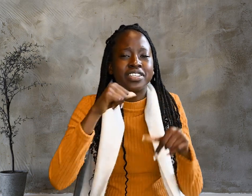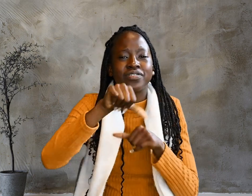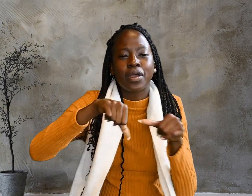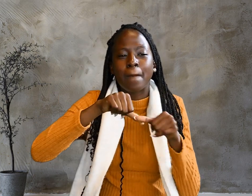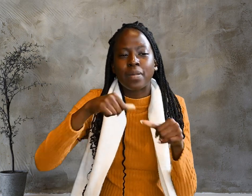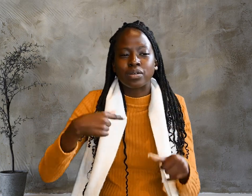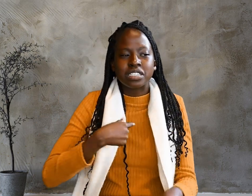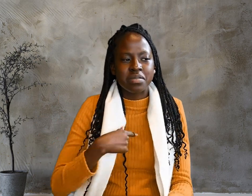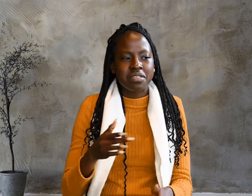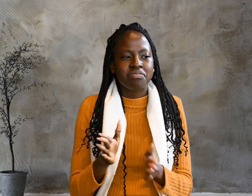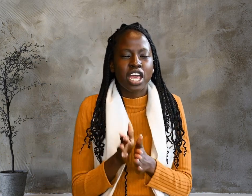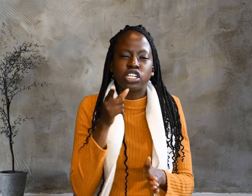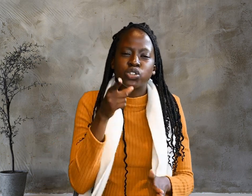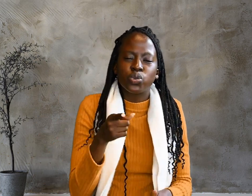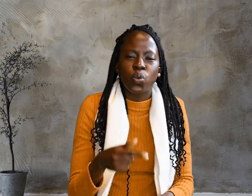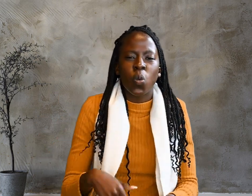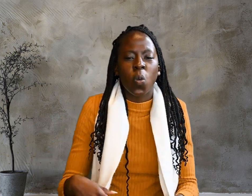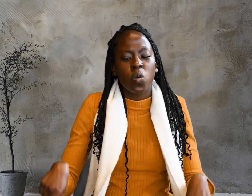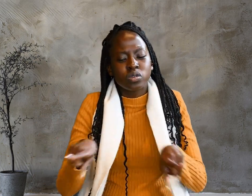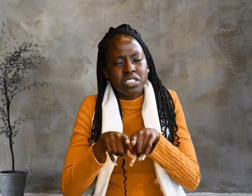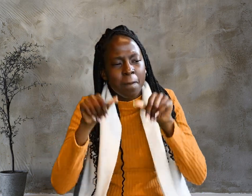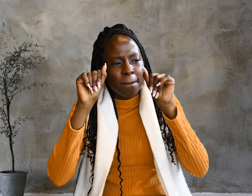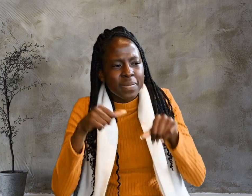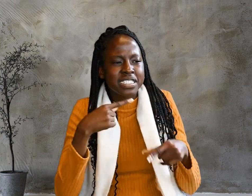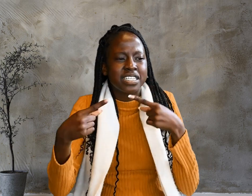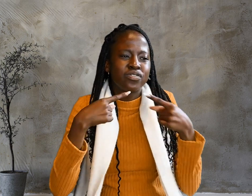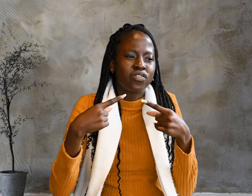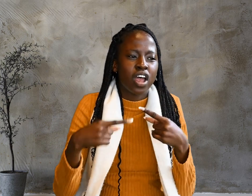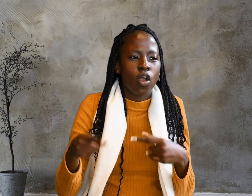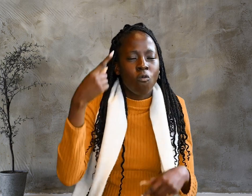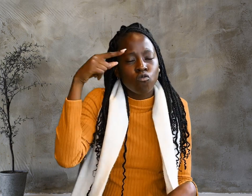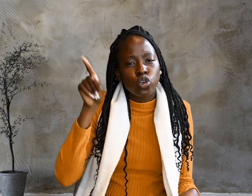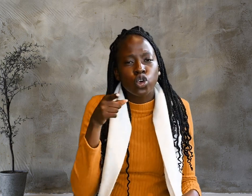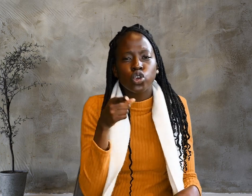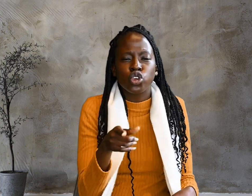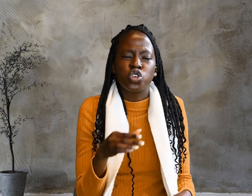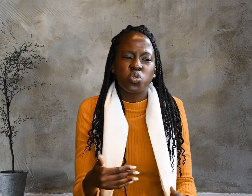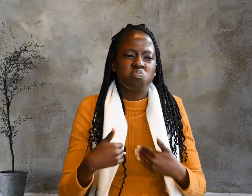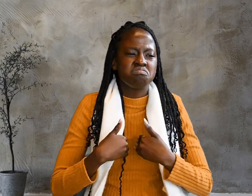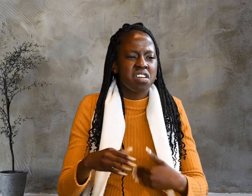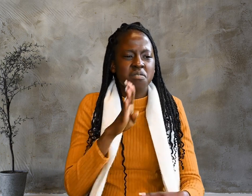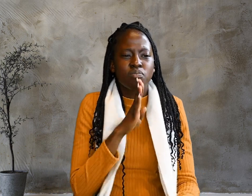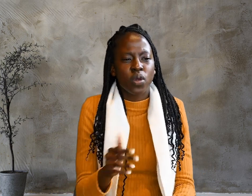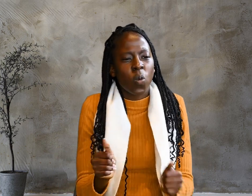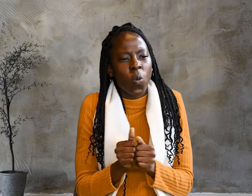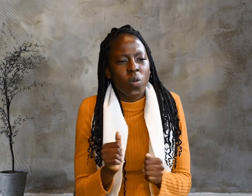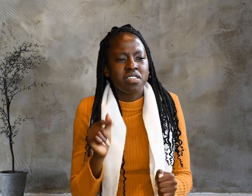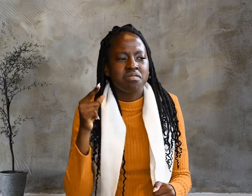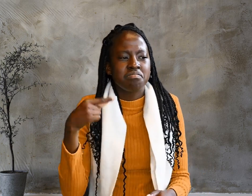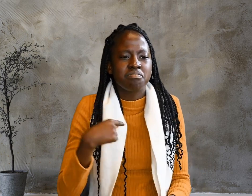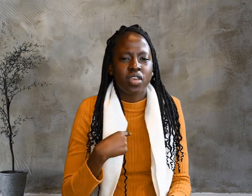And you also must testify, for you have been with me from the beginning.